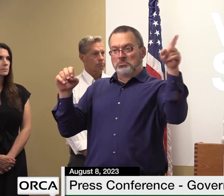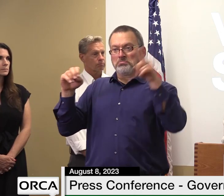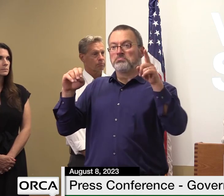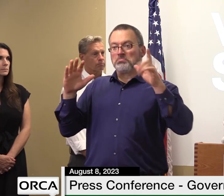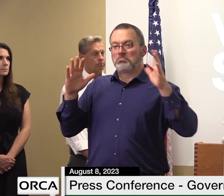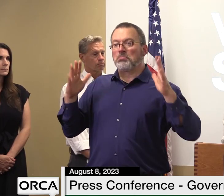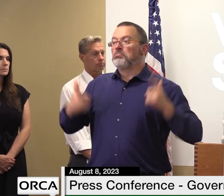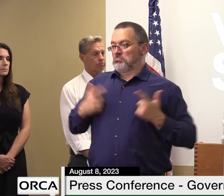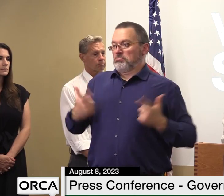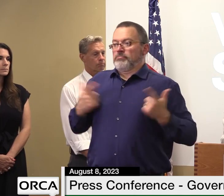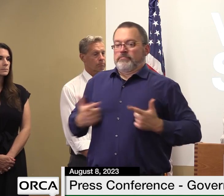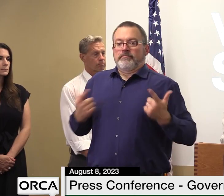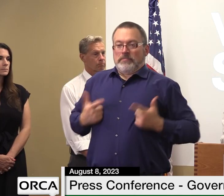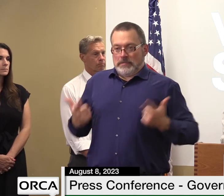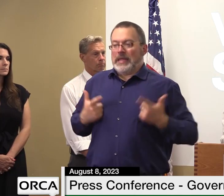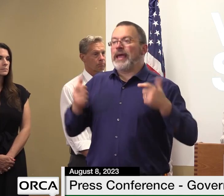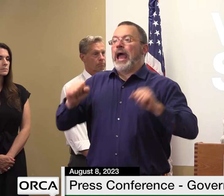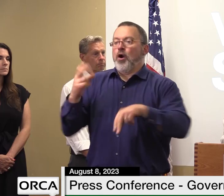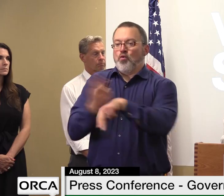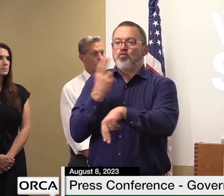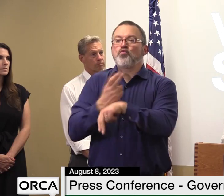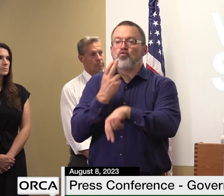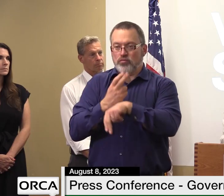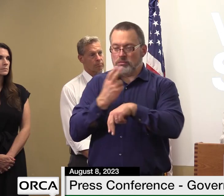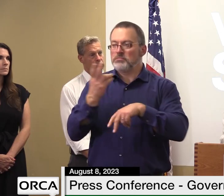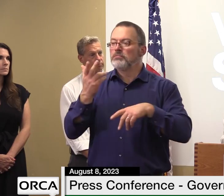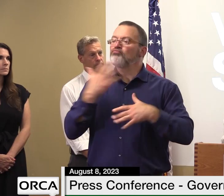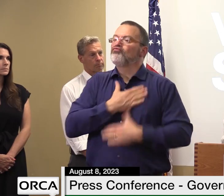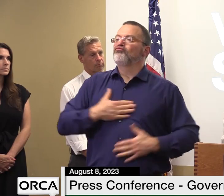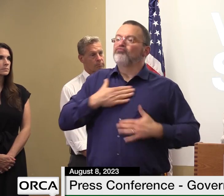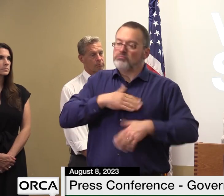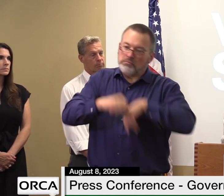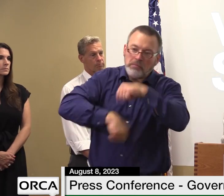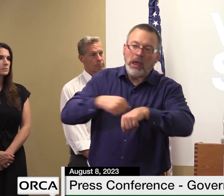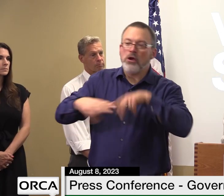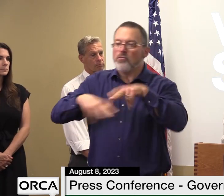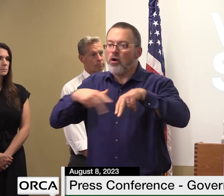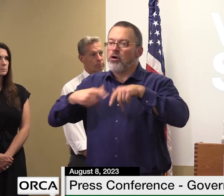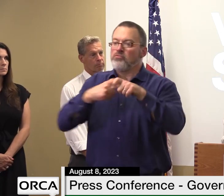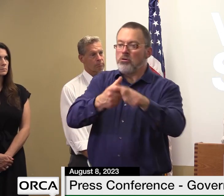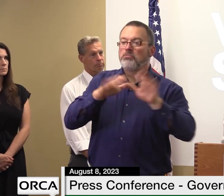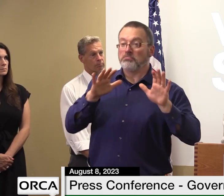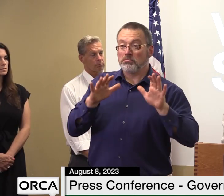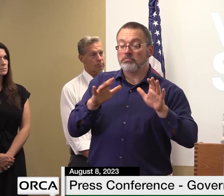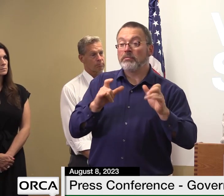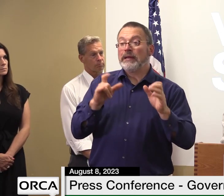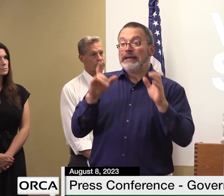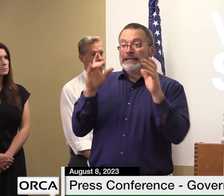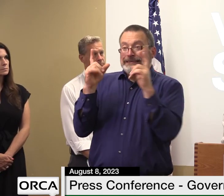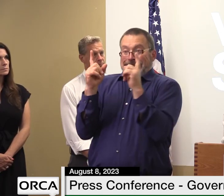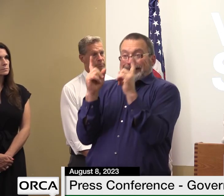public use the 19.5 mile section from st johnsbury to walden